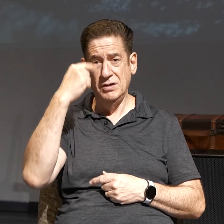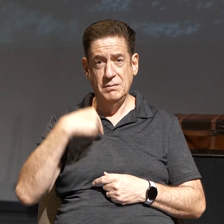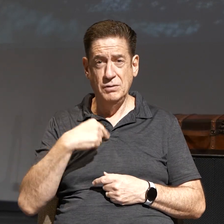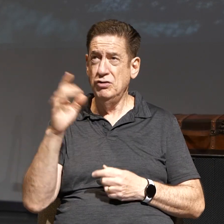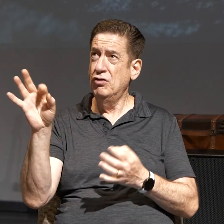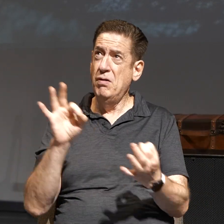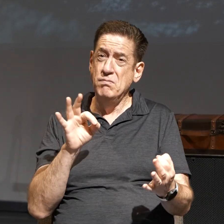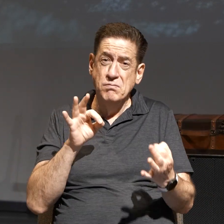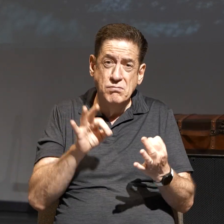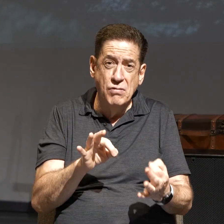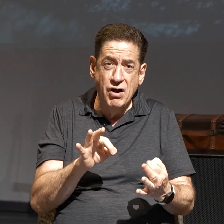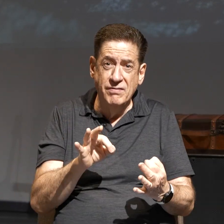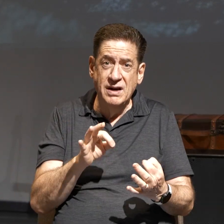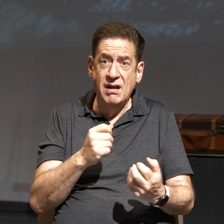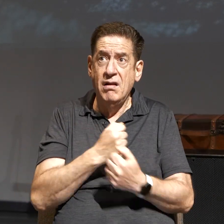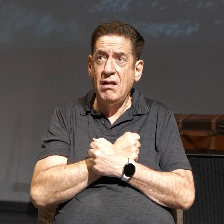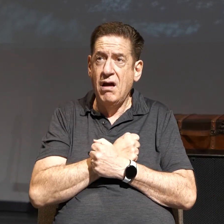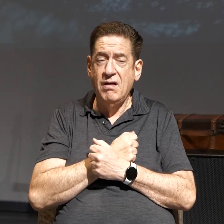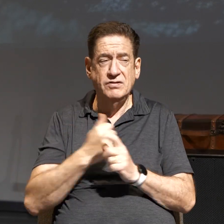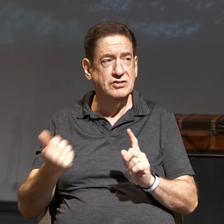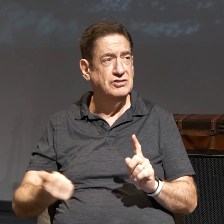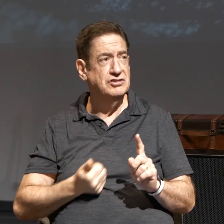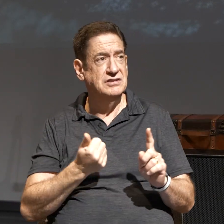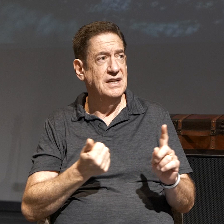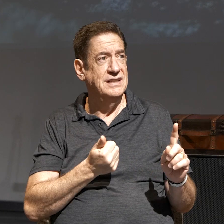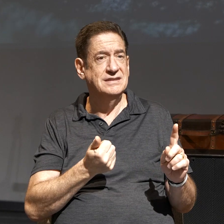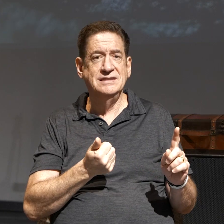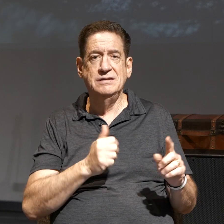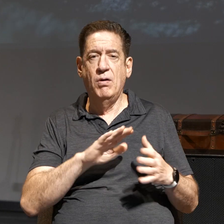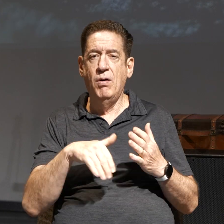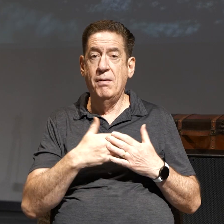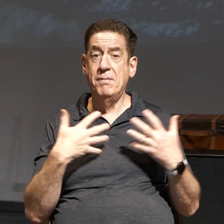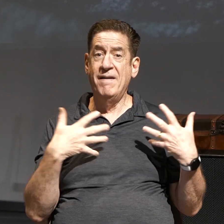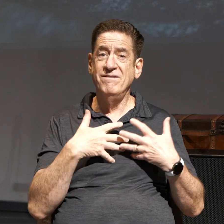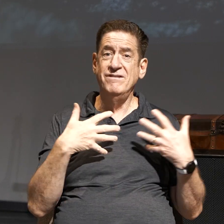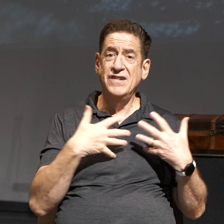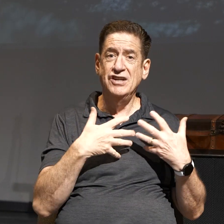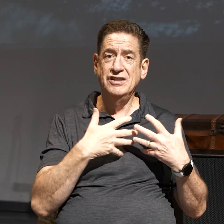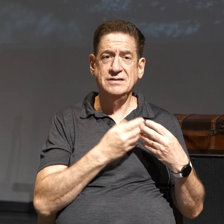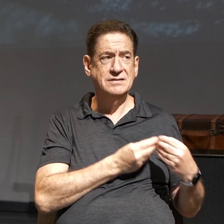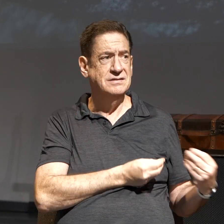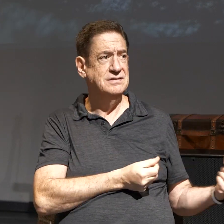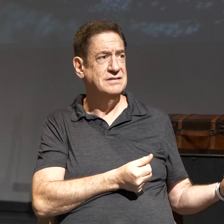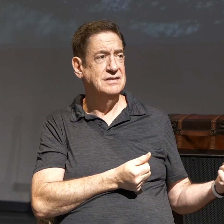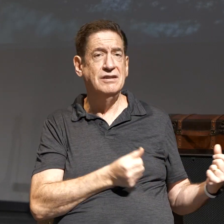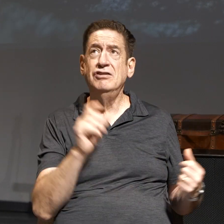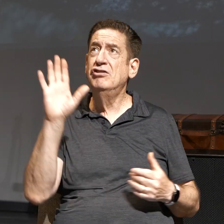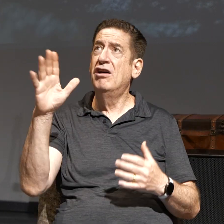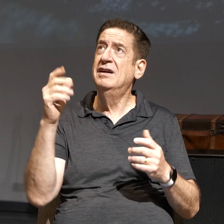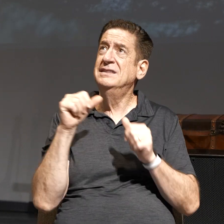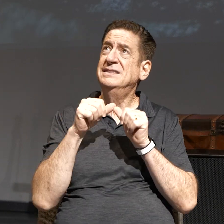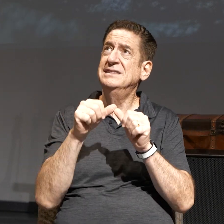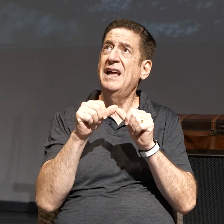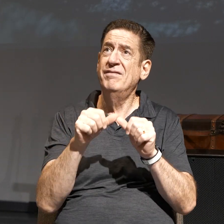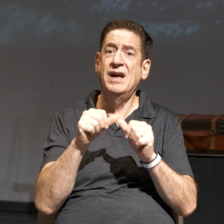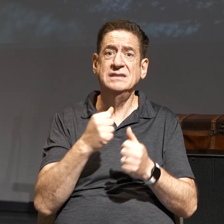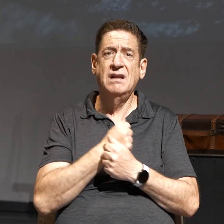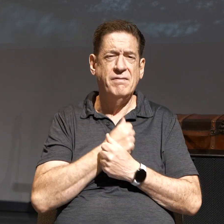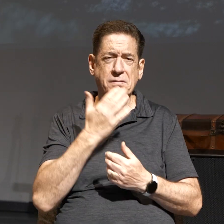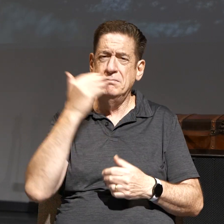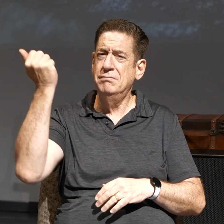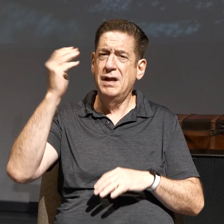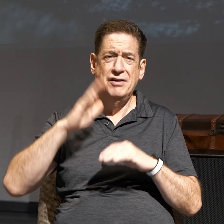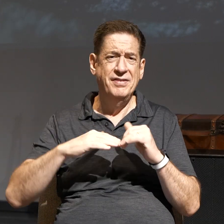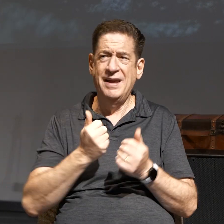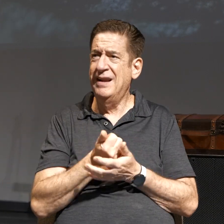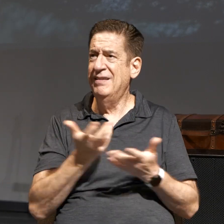perfect love chases away all my fears. Your steadfast love is better than anything in